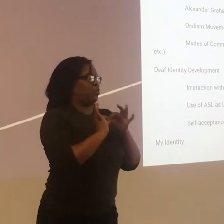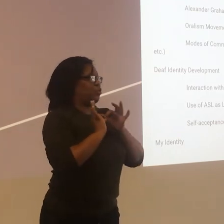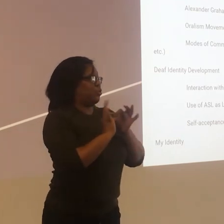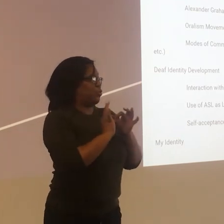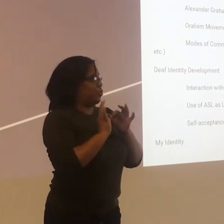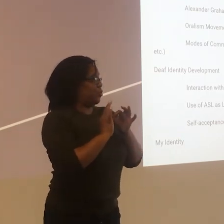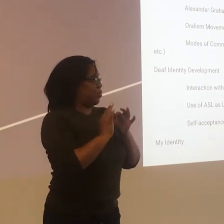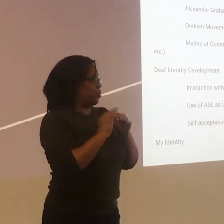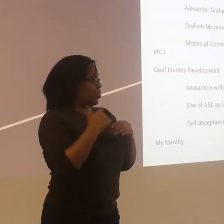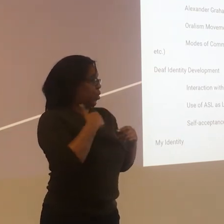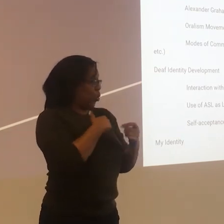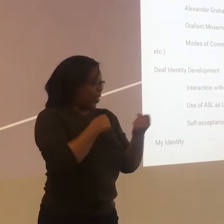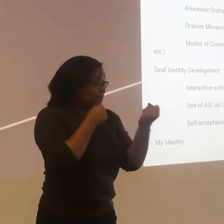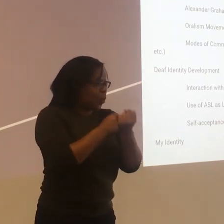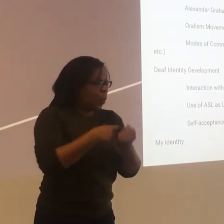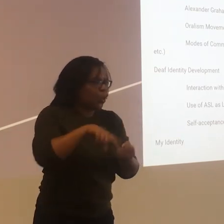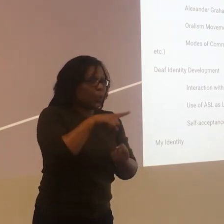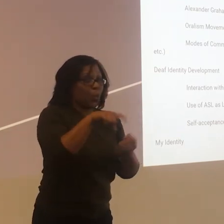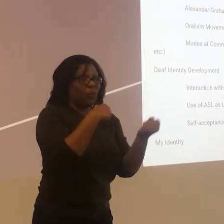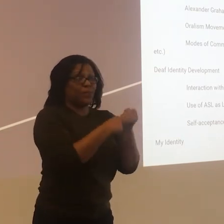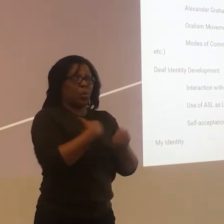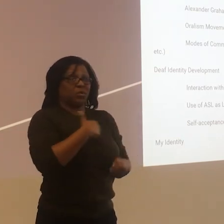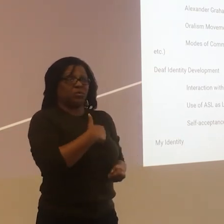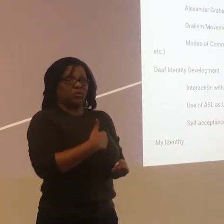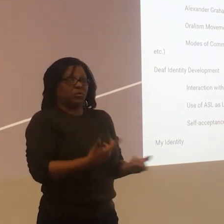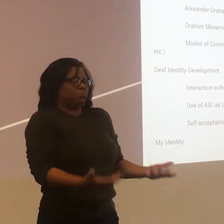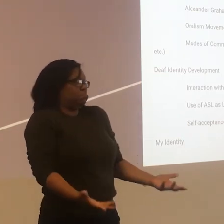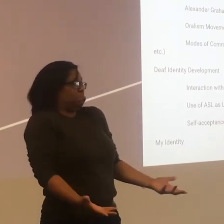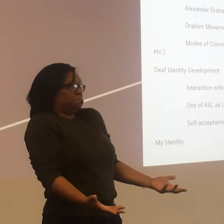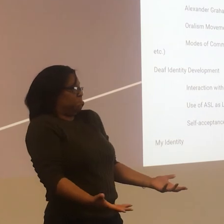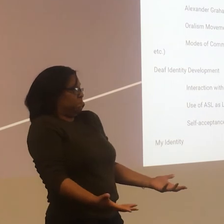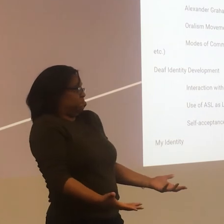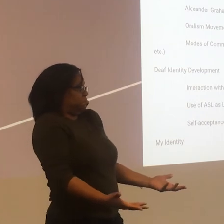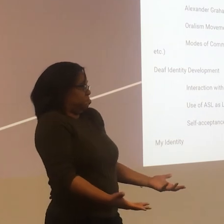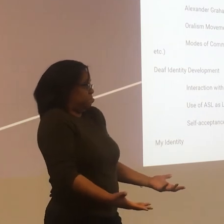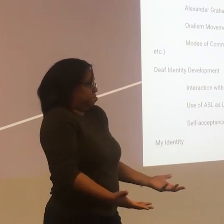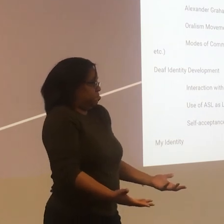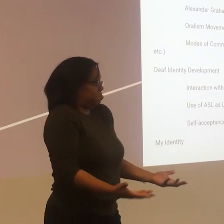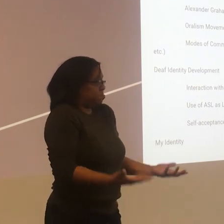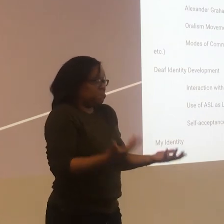But we are working together. We're fighting for you. You fight for us.